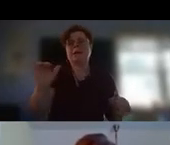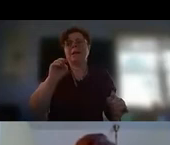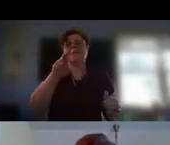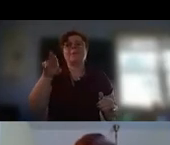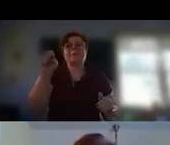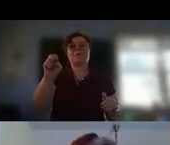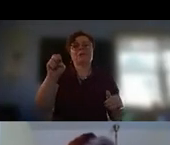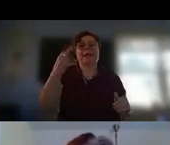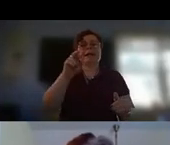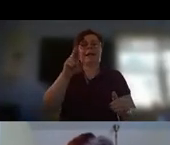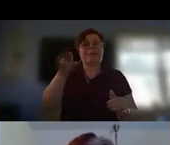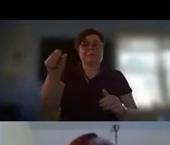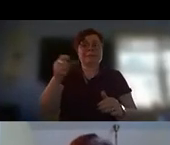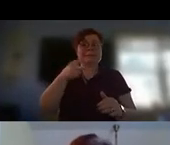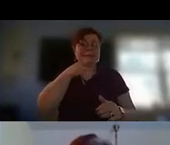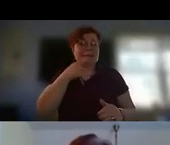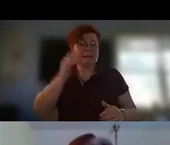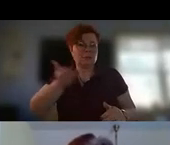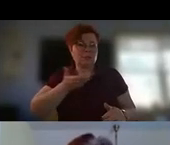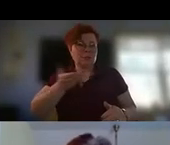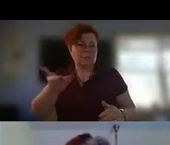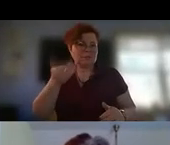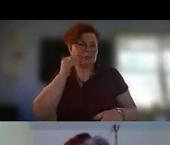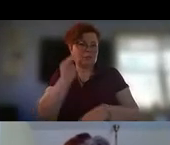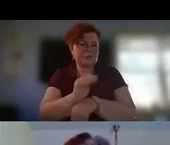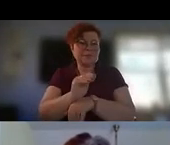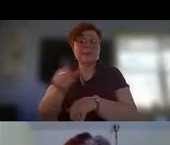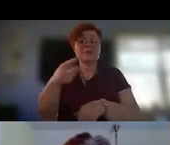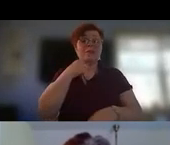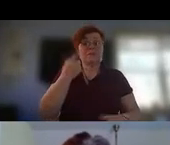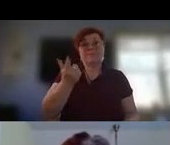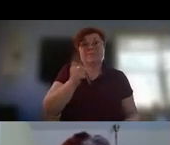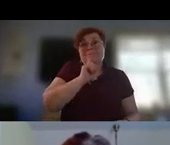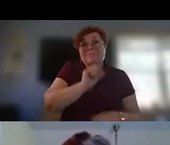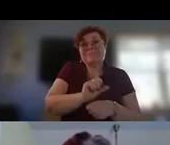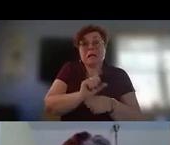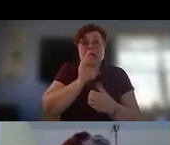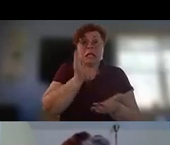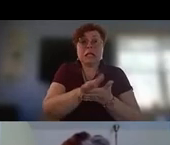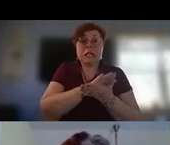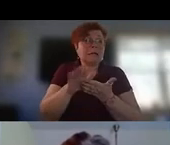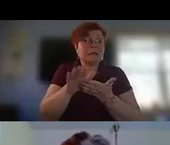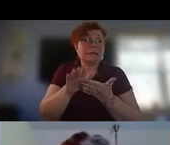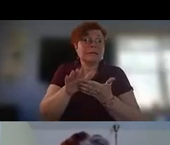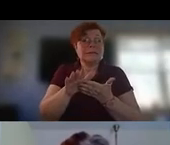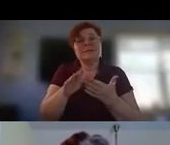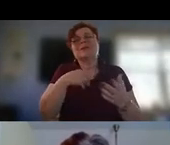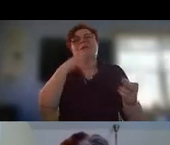guest host just mentioned it's kind of nice to be able to have so many friendly faces together